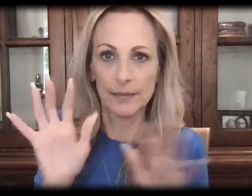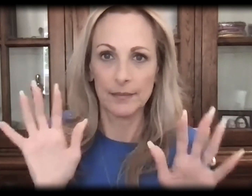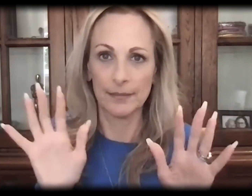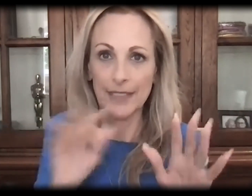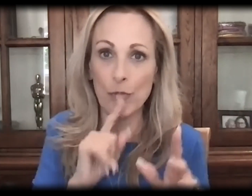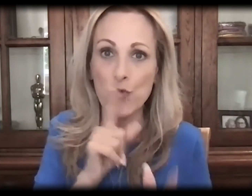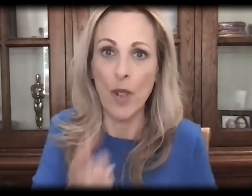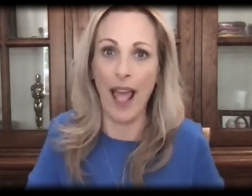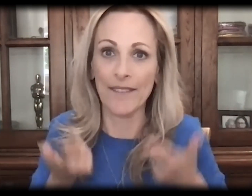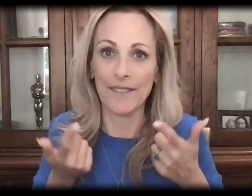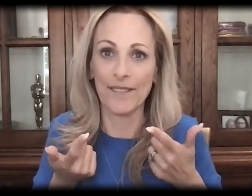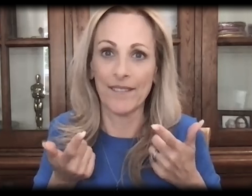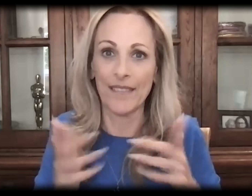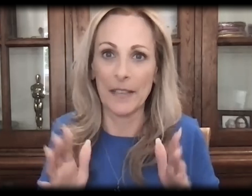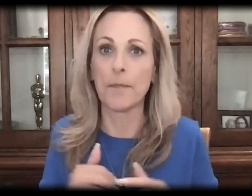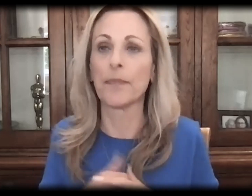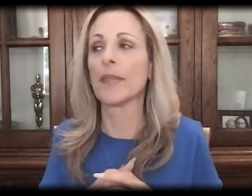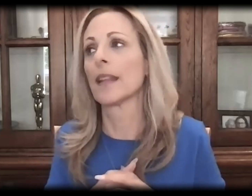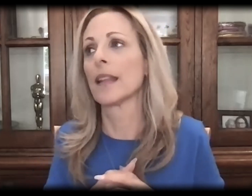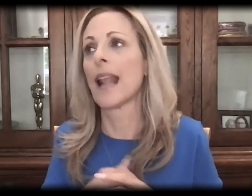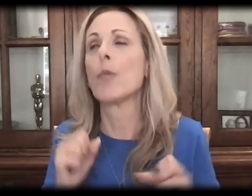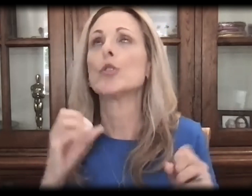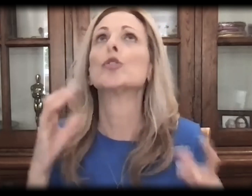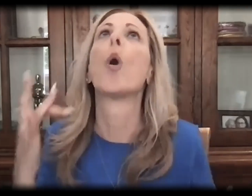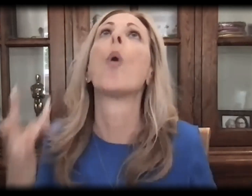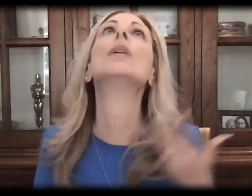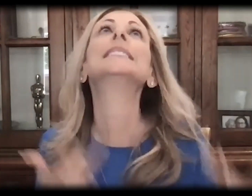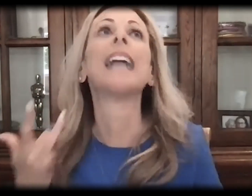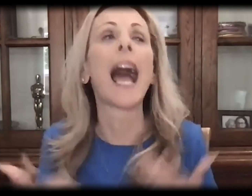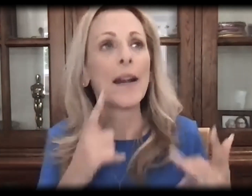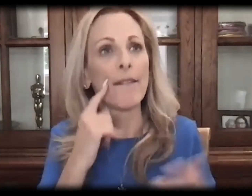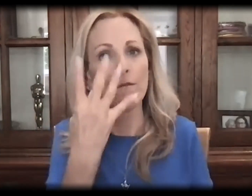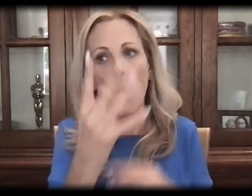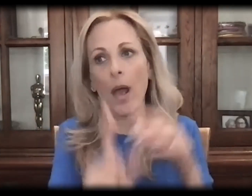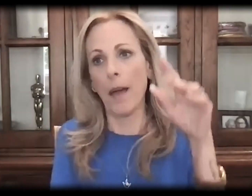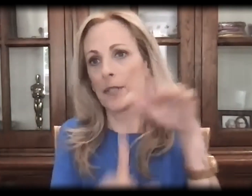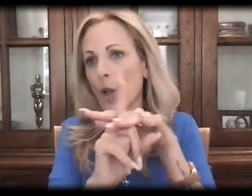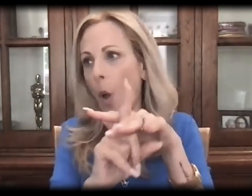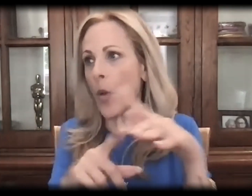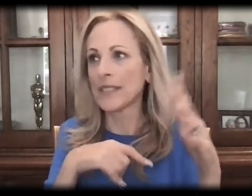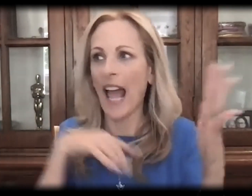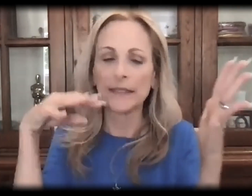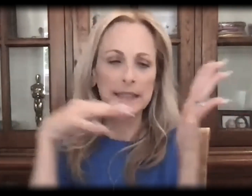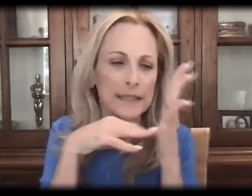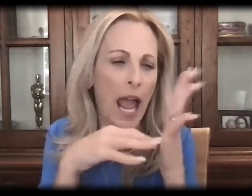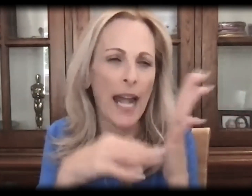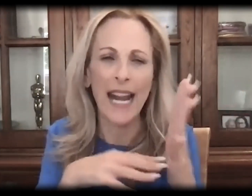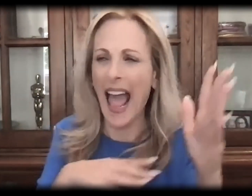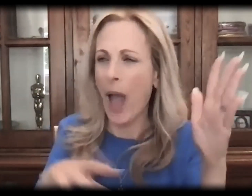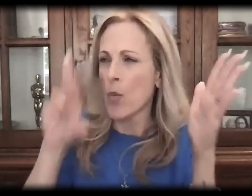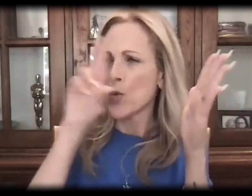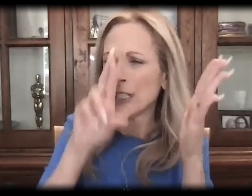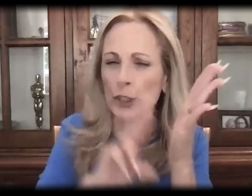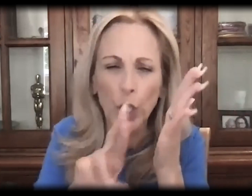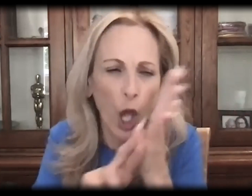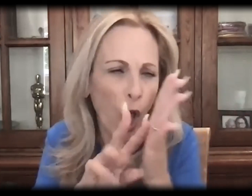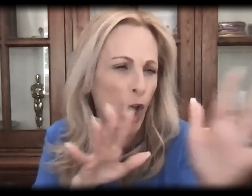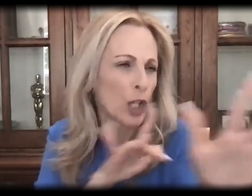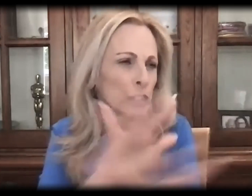hearing losses in real life, but we've not seen that on television. So I thought, well, this is exciting. On a four-episode arc, I